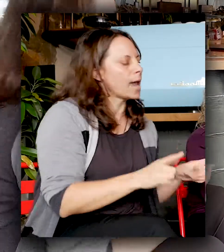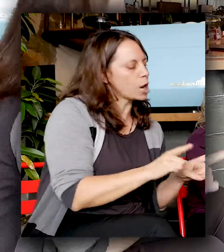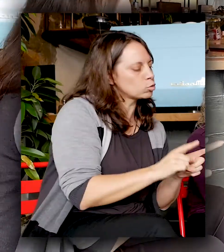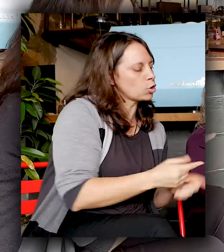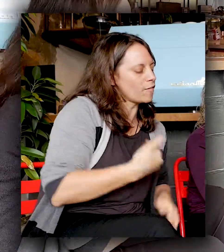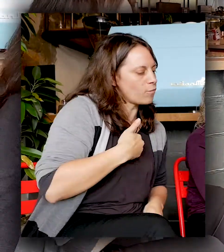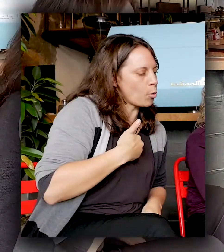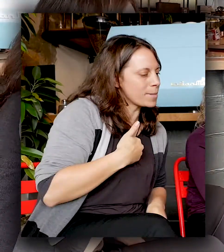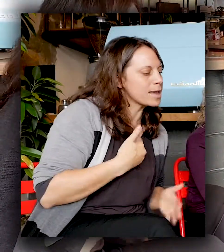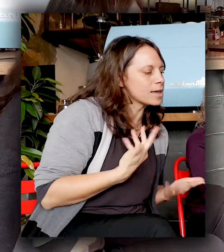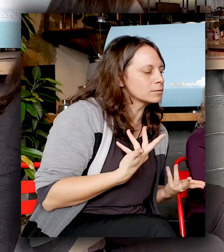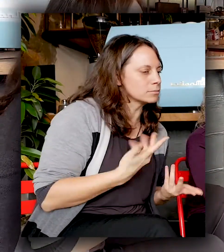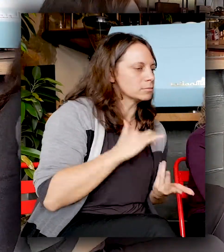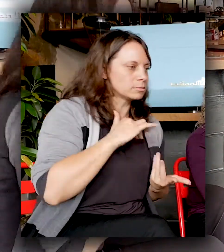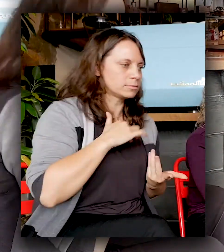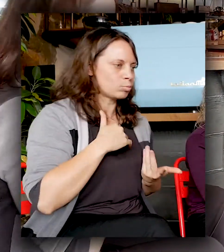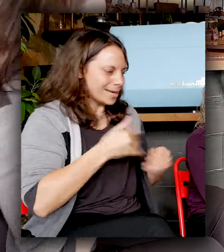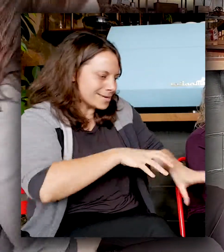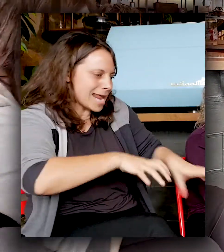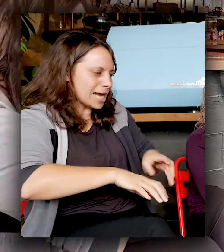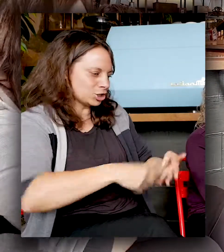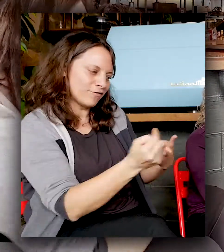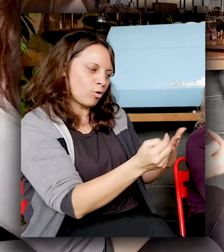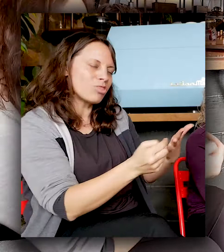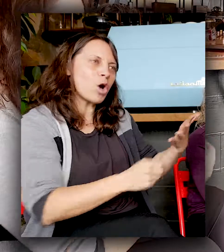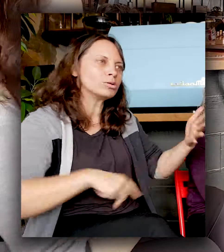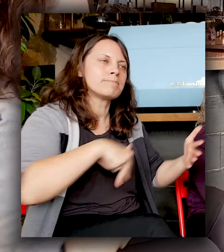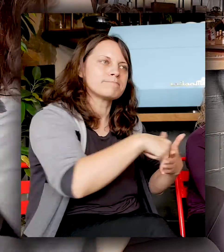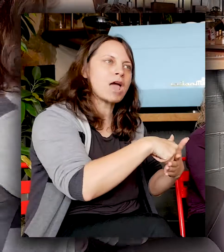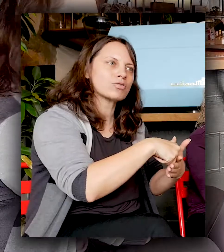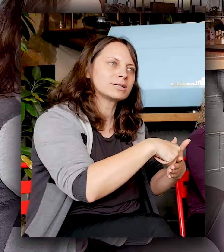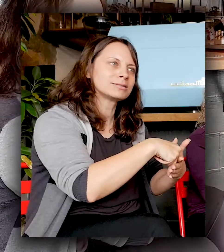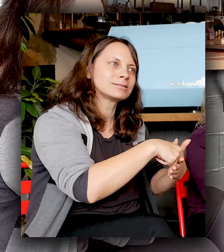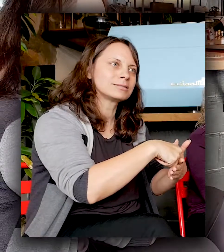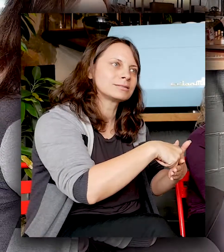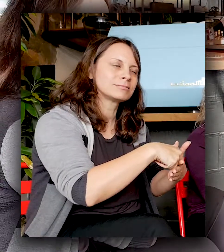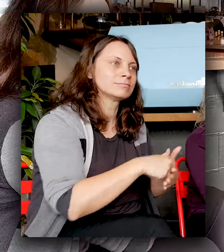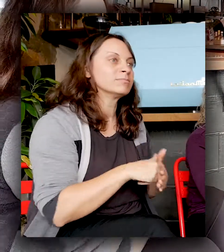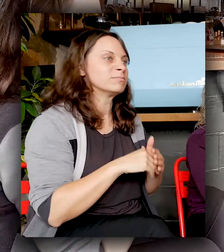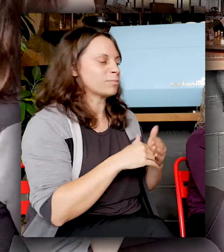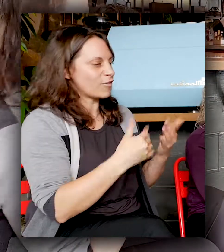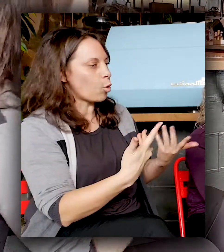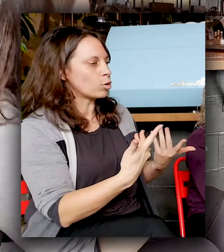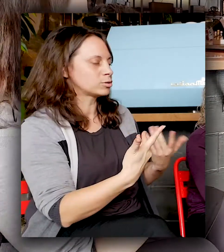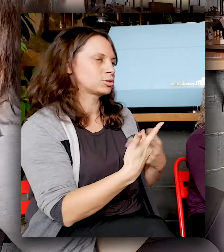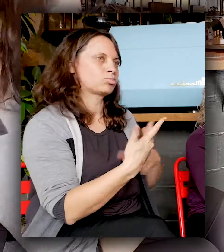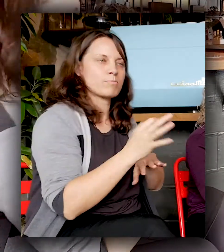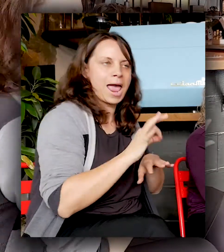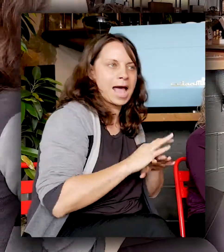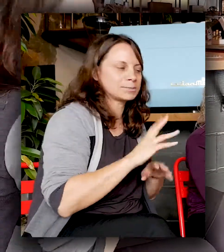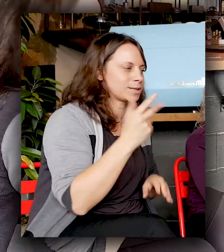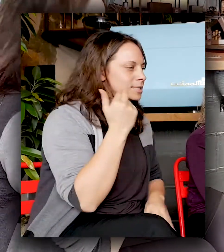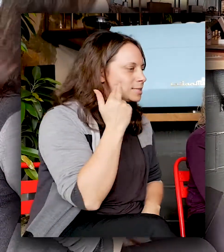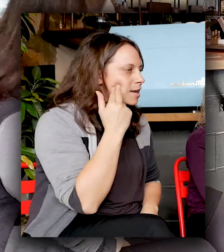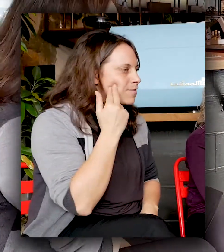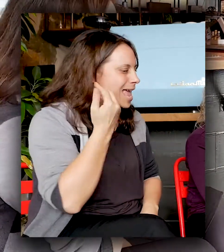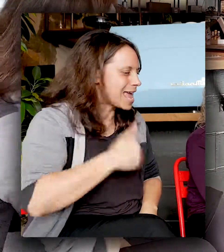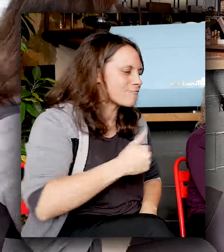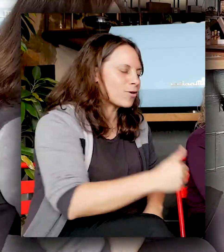that we need to do something about it. Yes. You know, especially having now, obviously having a husband who's deaf, we face barriers in our everyday life because